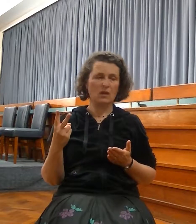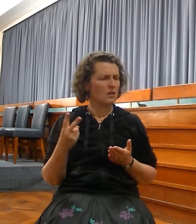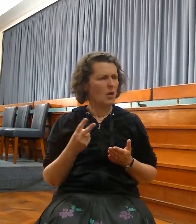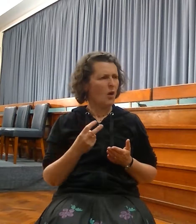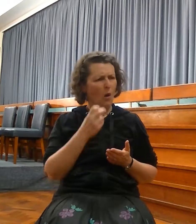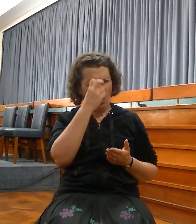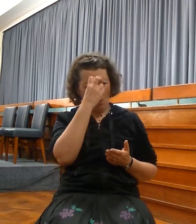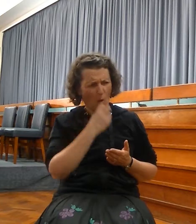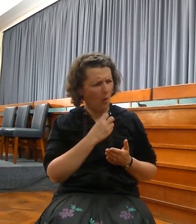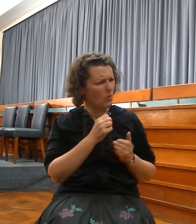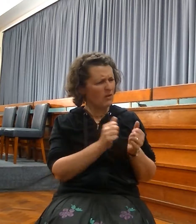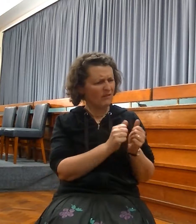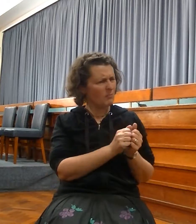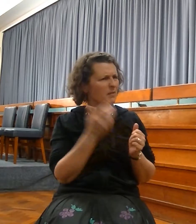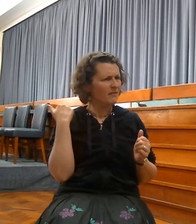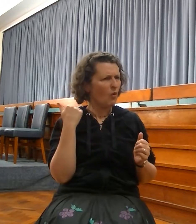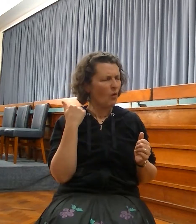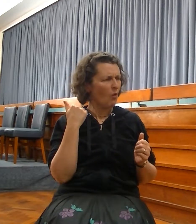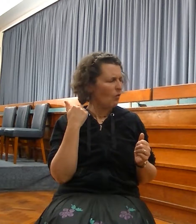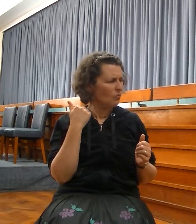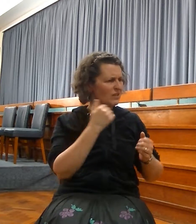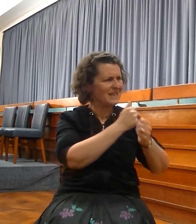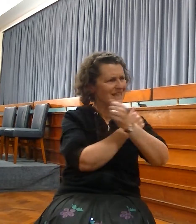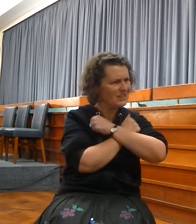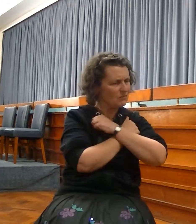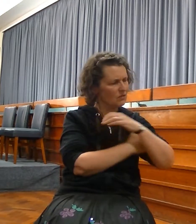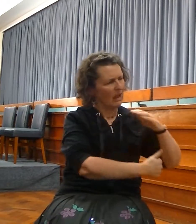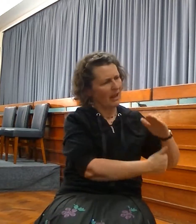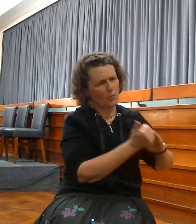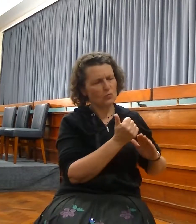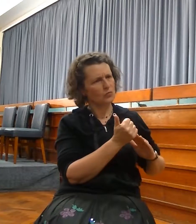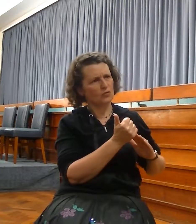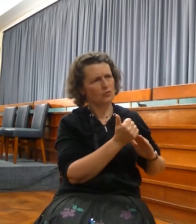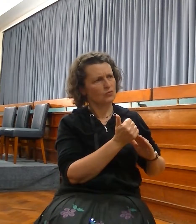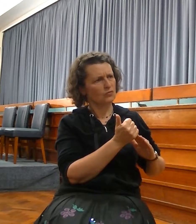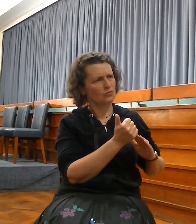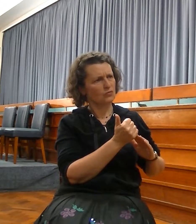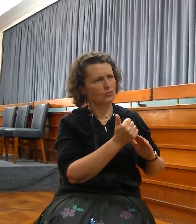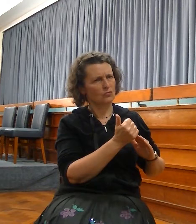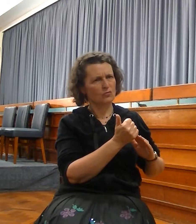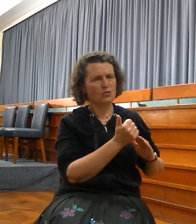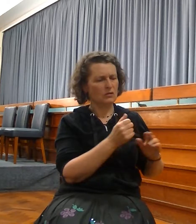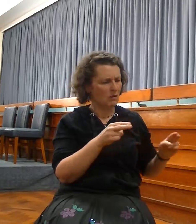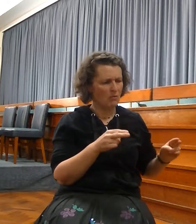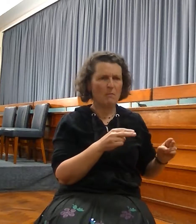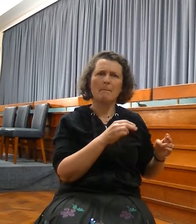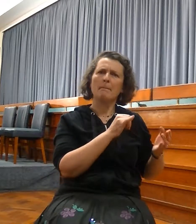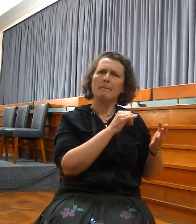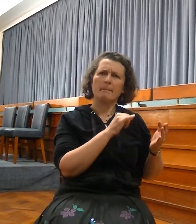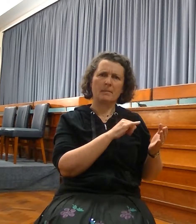made with their fathers, the Sinaitic covenant, when I brought them out of the land of Egypt. Is it quite different? That was